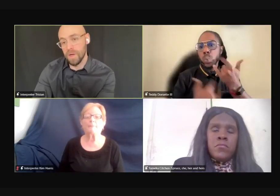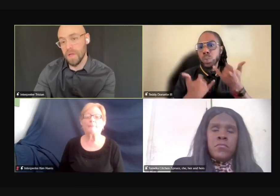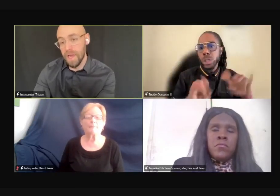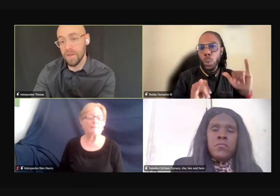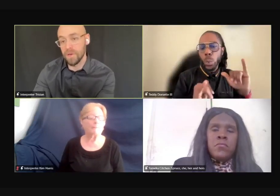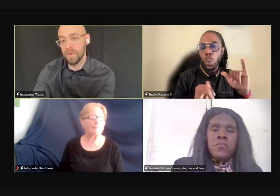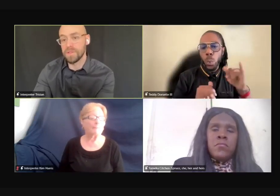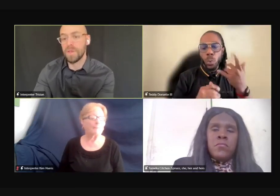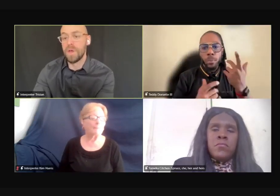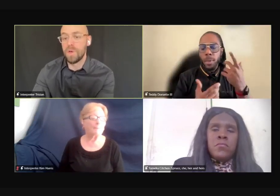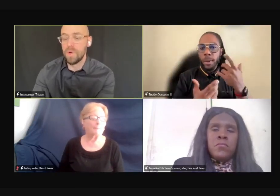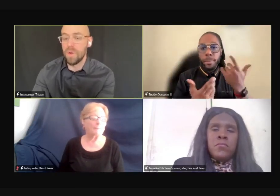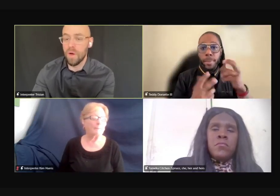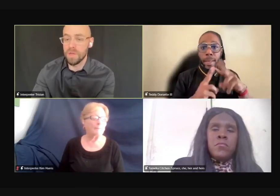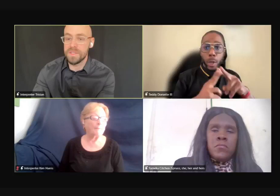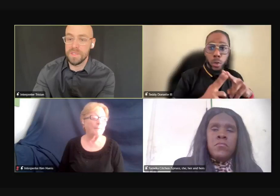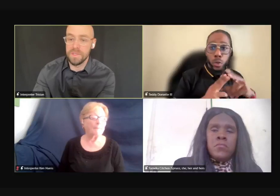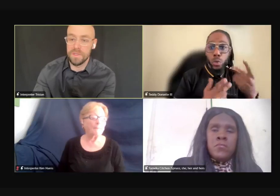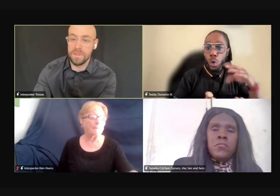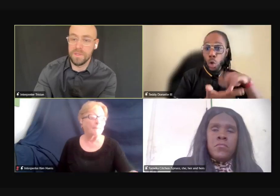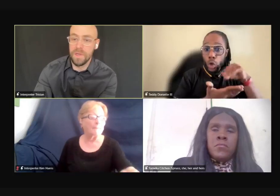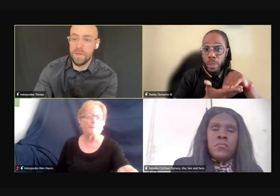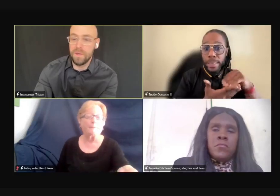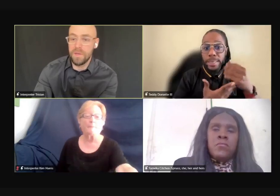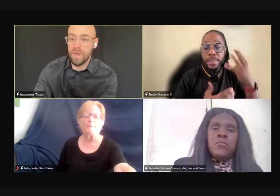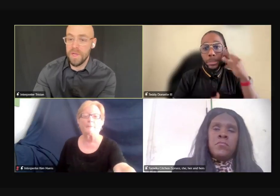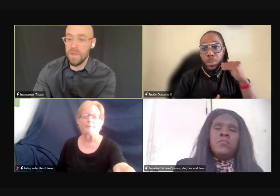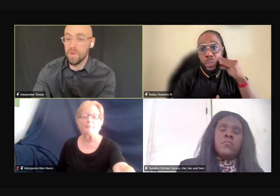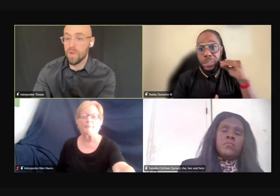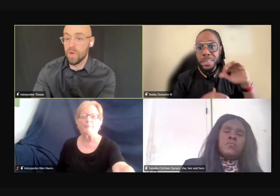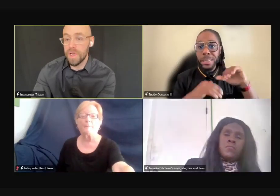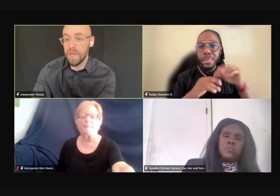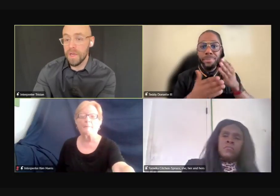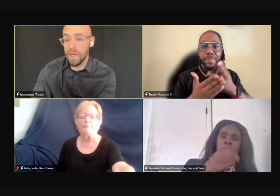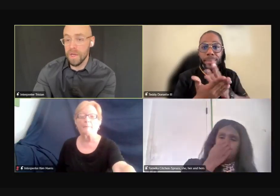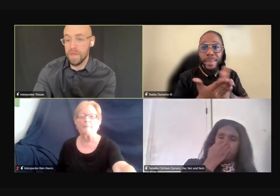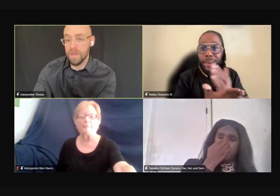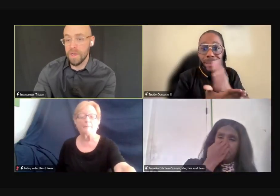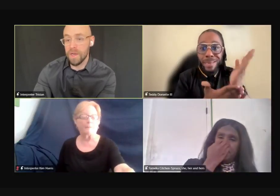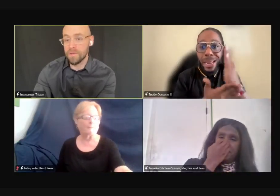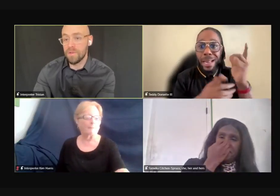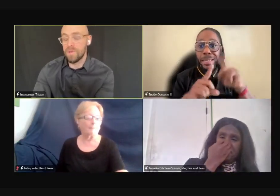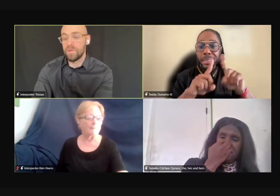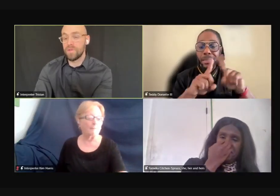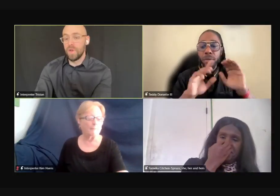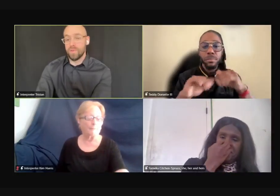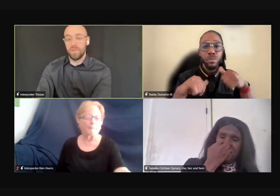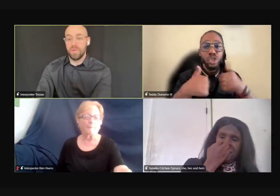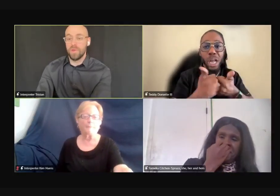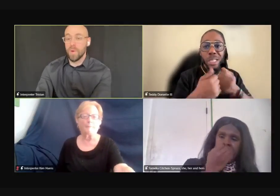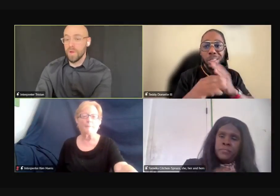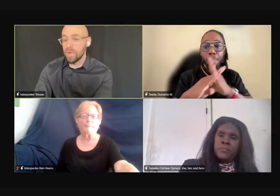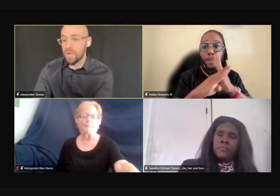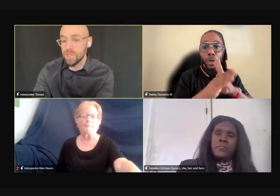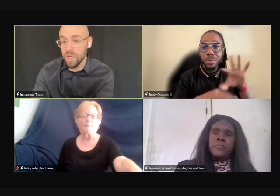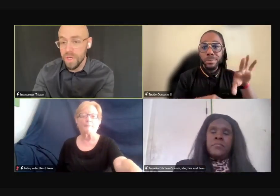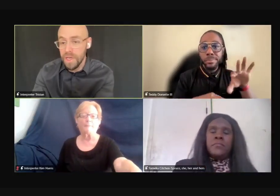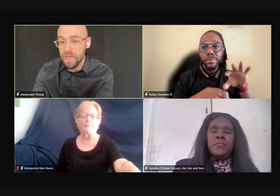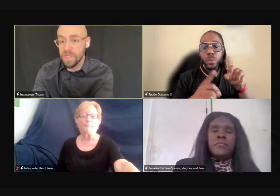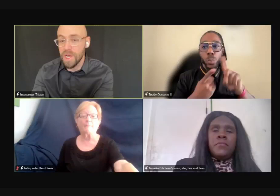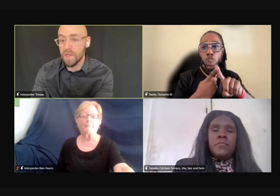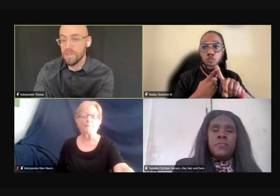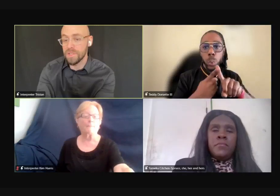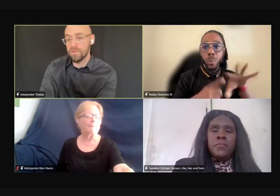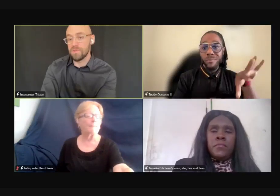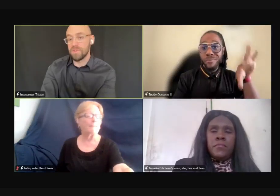as well, and adults who are still, you know, either learning and, and, you know, going through their